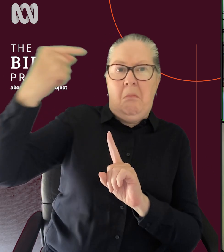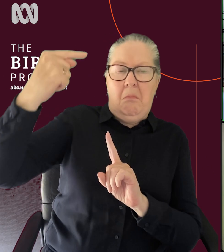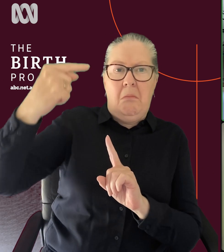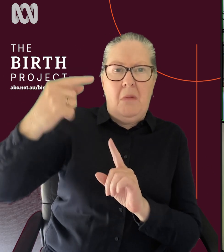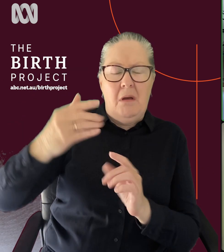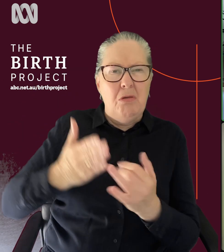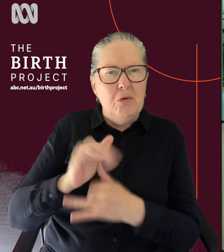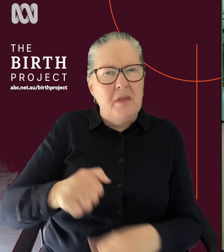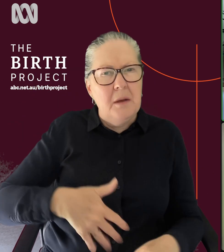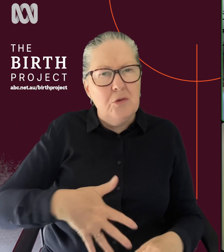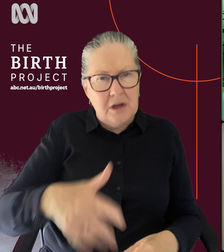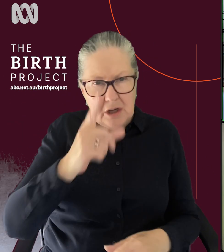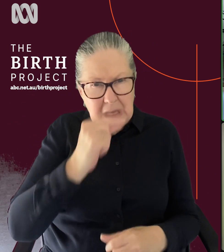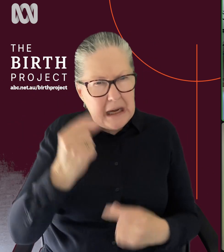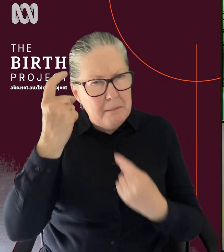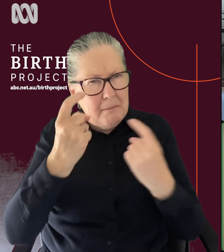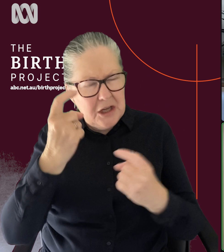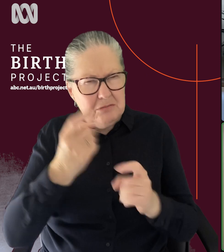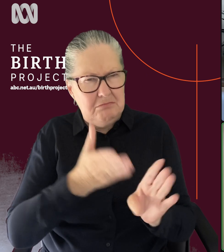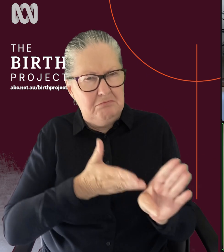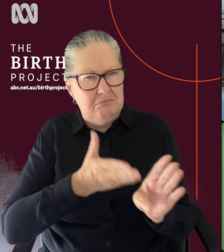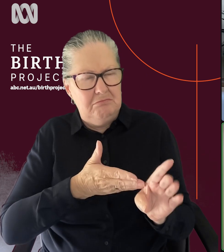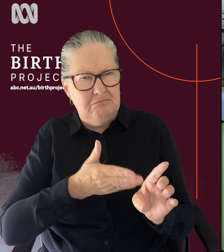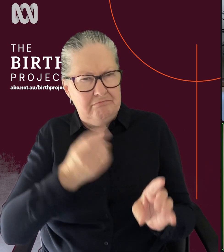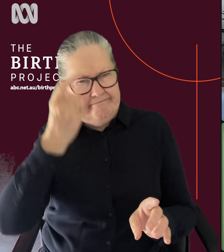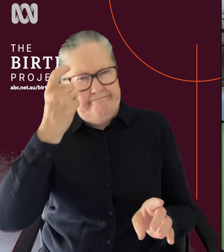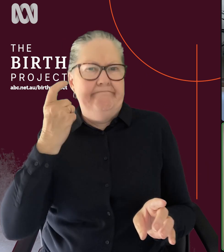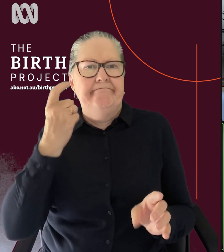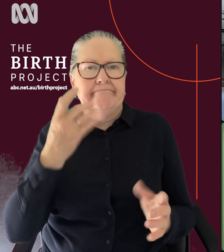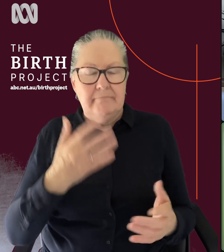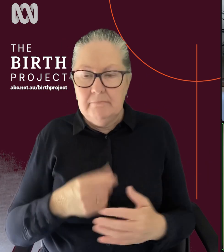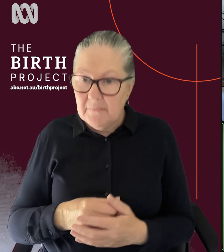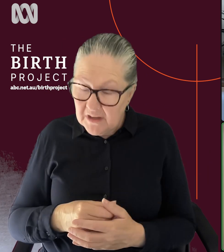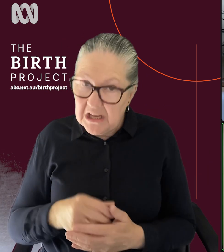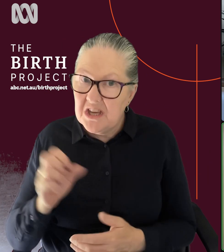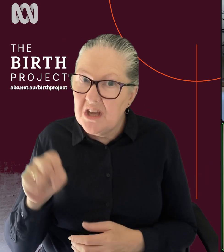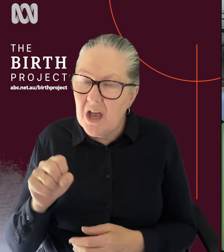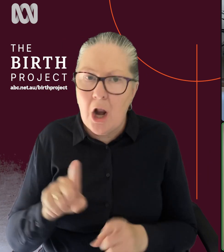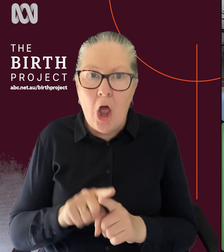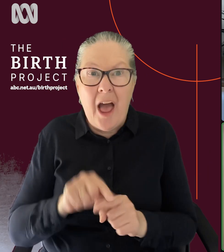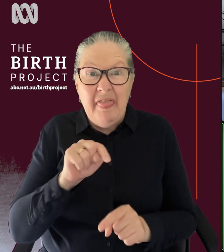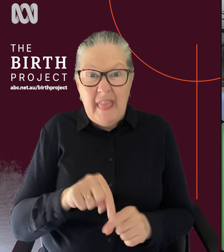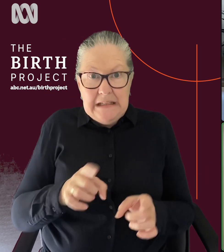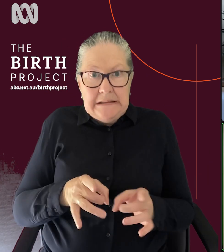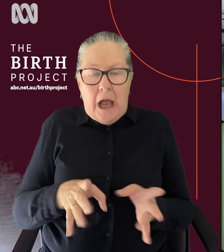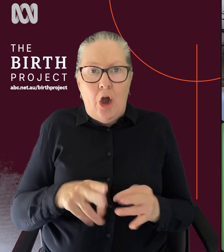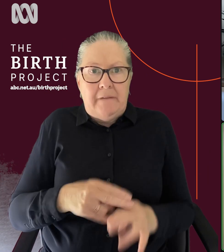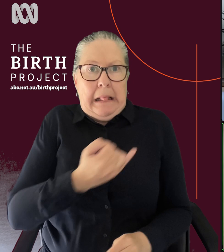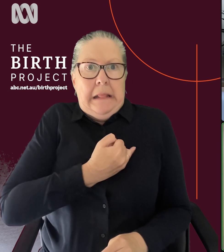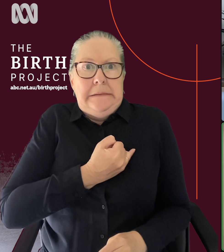pressure on these women. Yeah. And you're so vulnerable and it's almost the beginning of mum guilt, isn't it? You sort of think, oh, well, it's because I ate